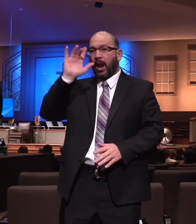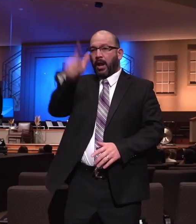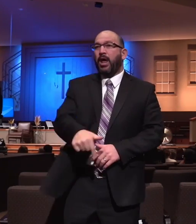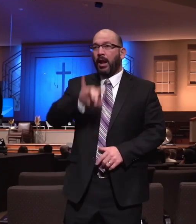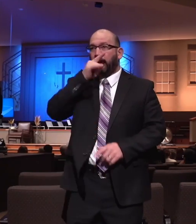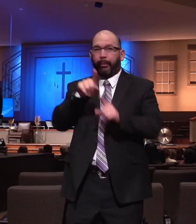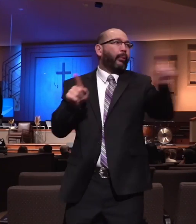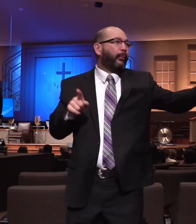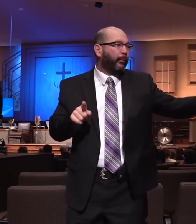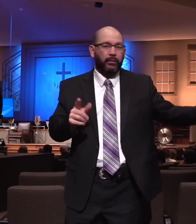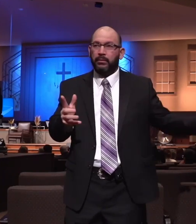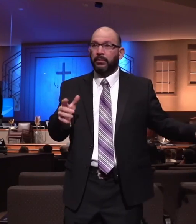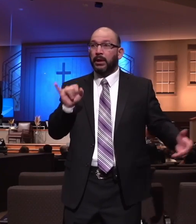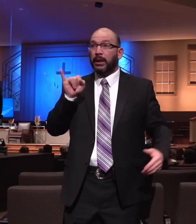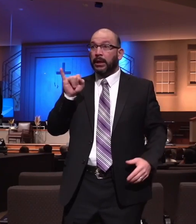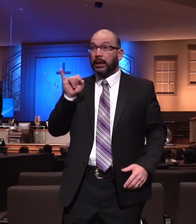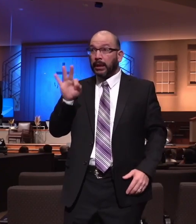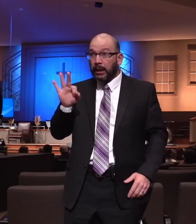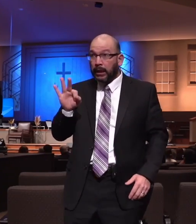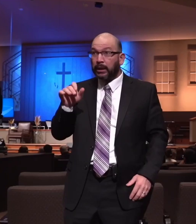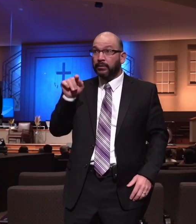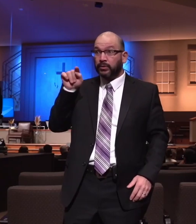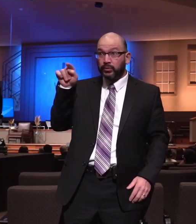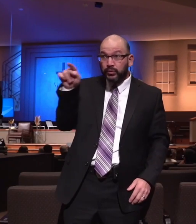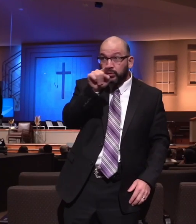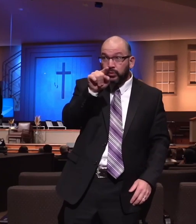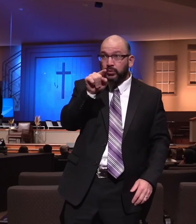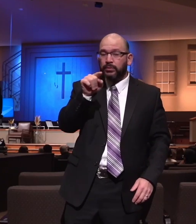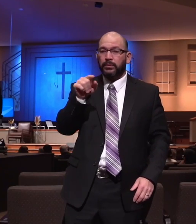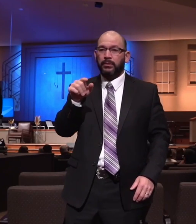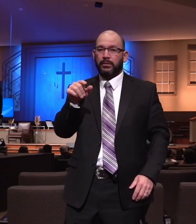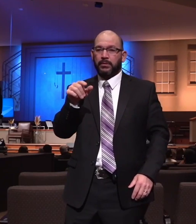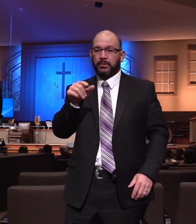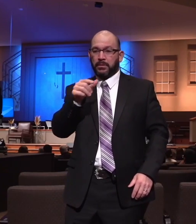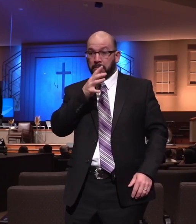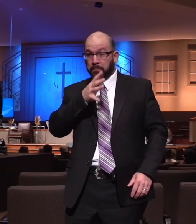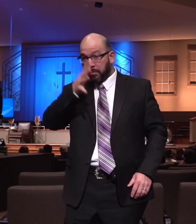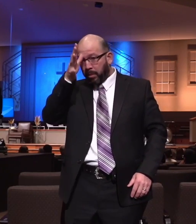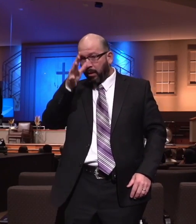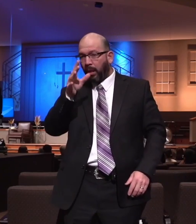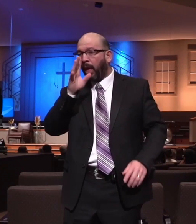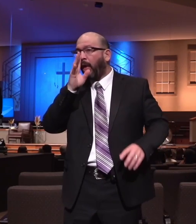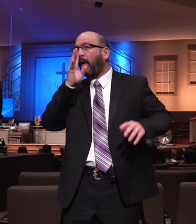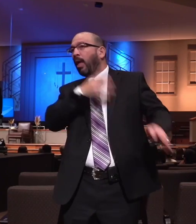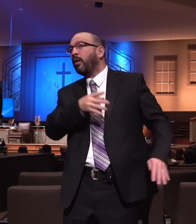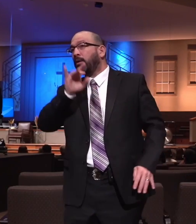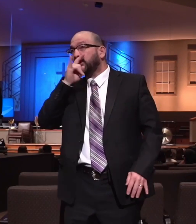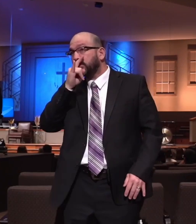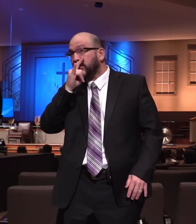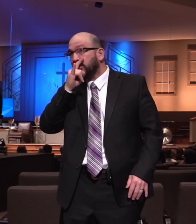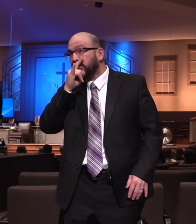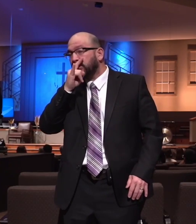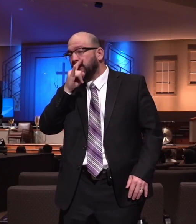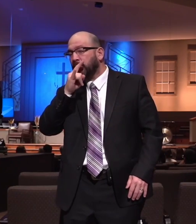a blind-sighted, S-I-G-H-T-E-D, parent, you will be a blind-sighted parent.